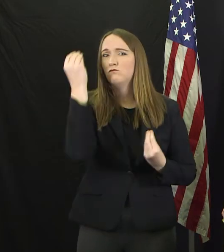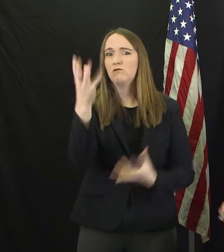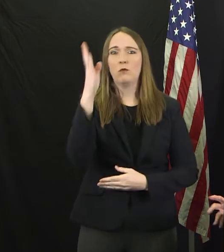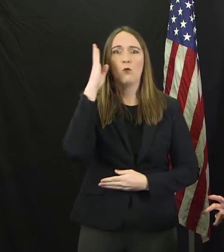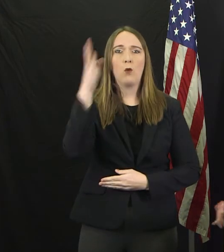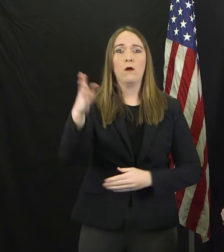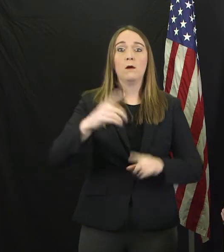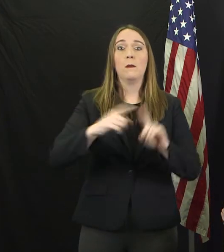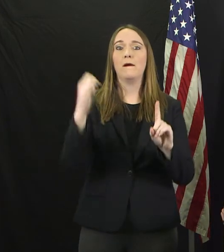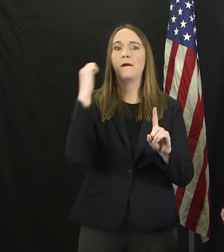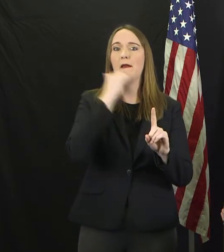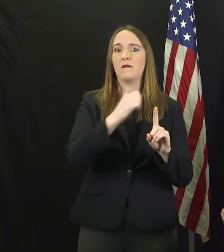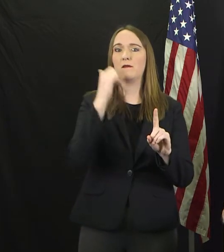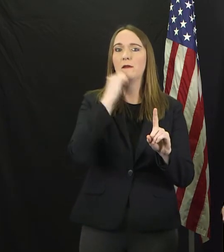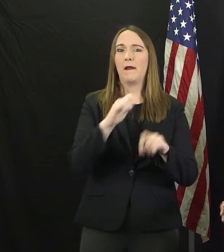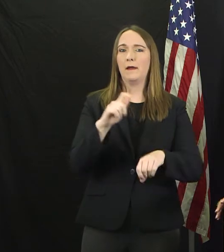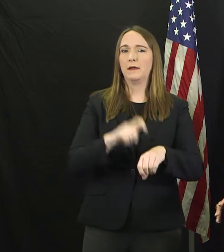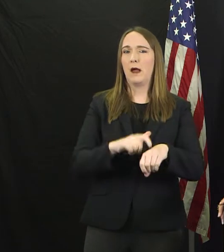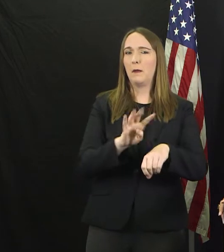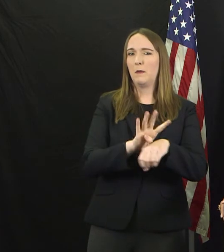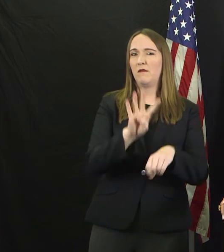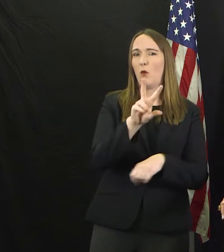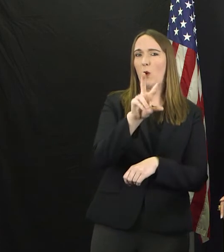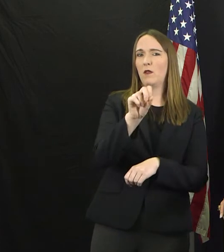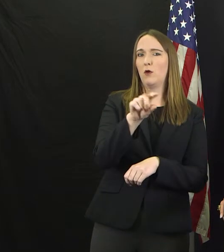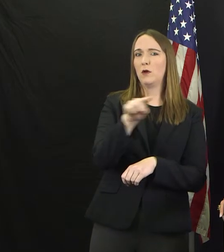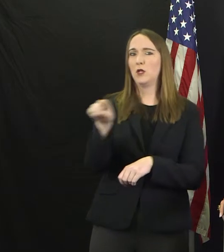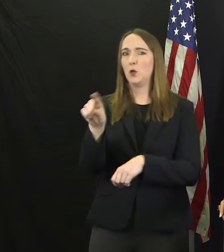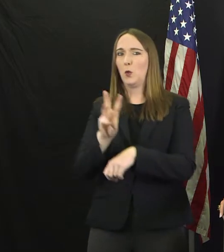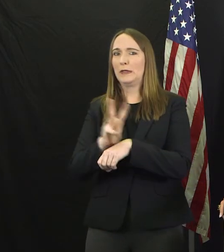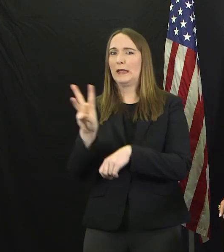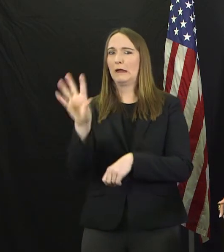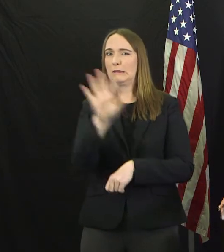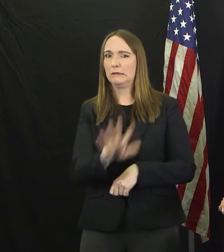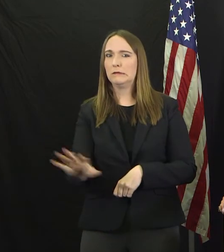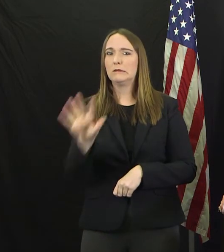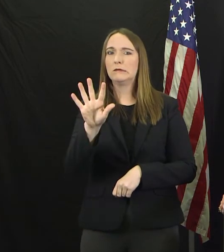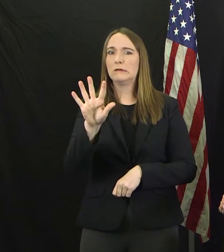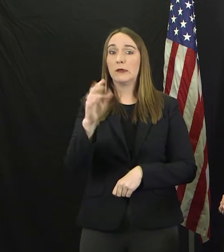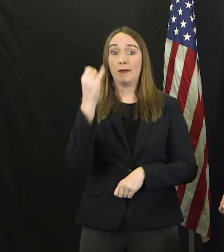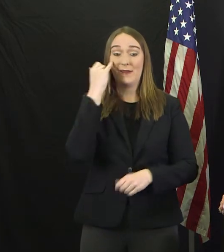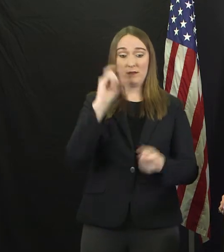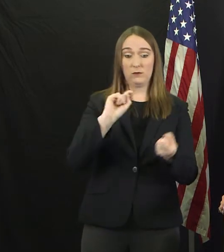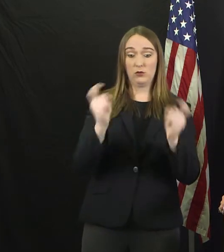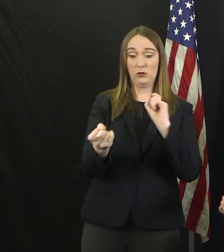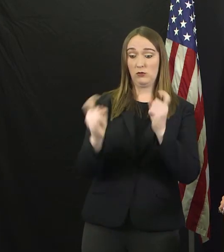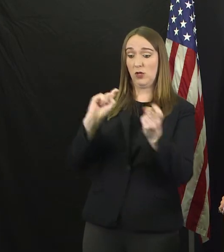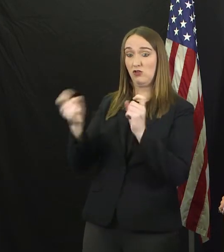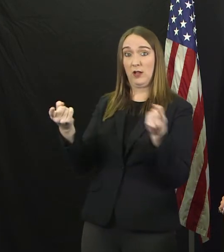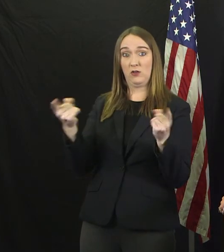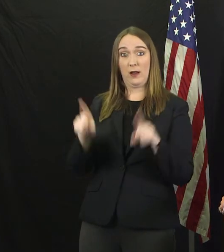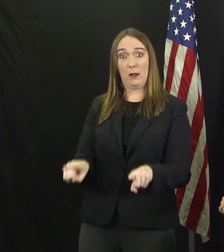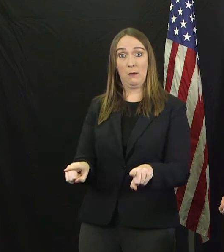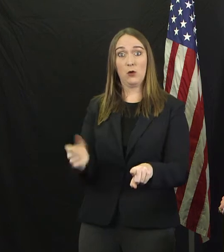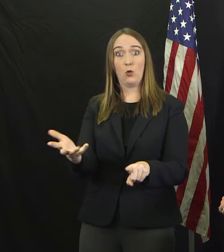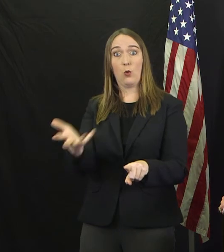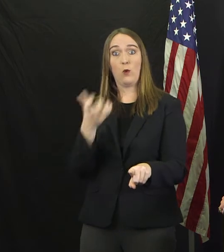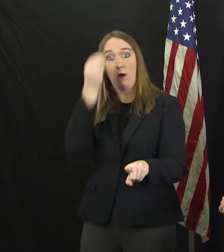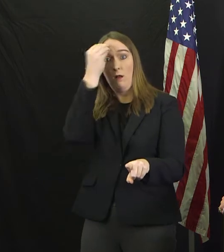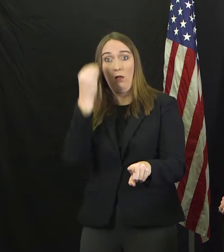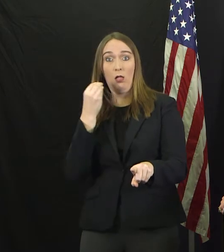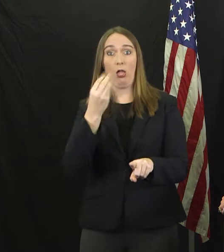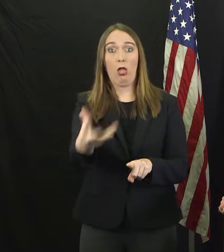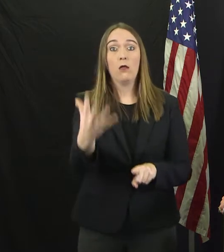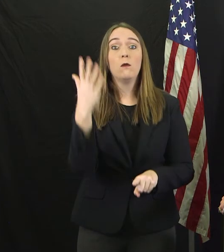between 4.30 or 6, depending on when it is. As new changes come forward, we want you to know about those because they definitely impact